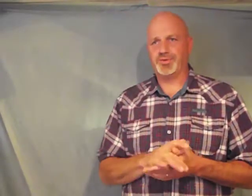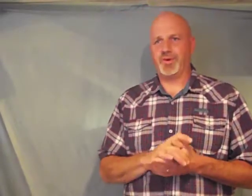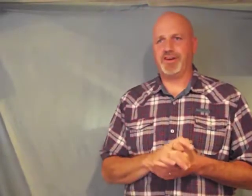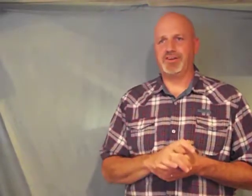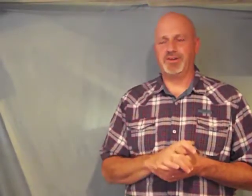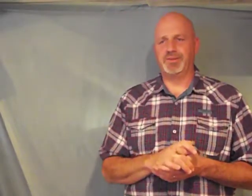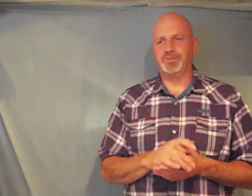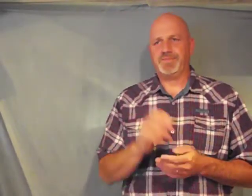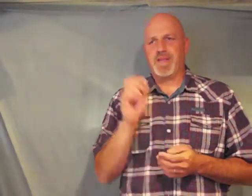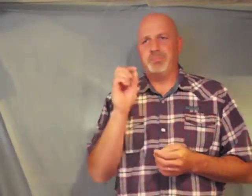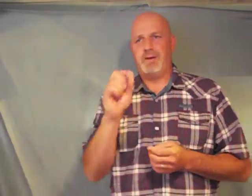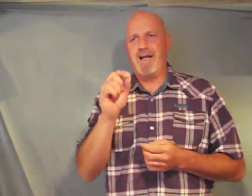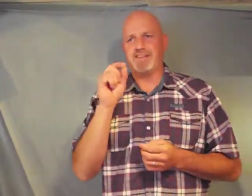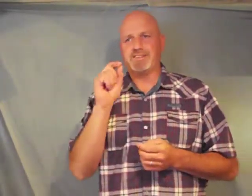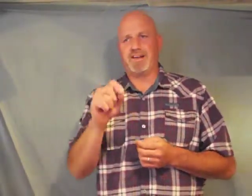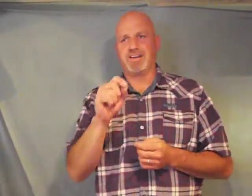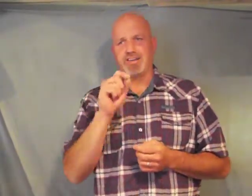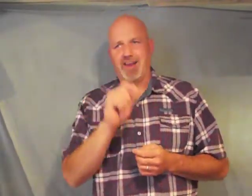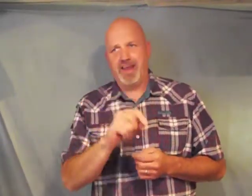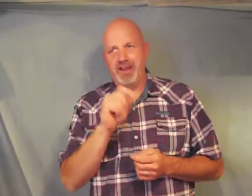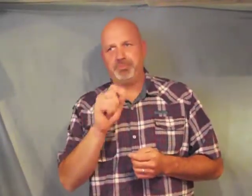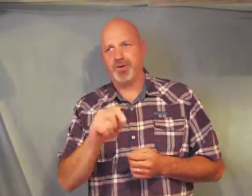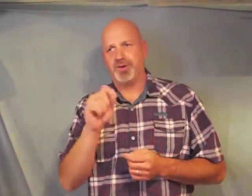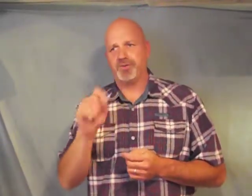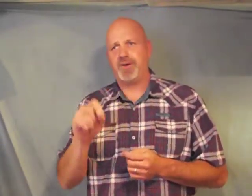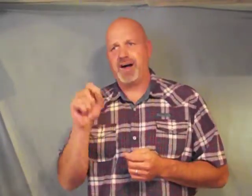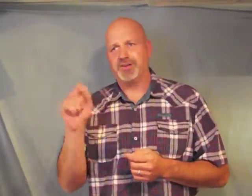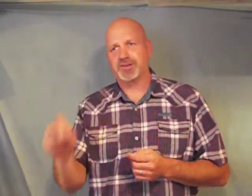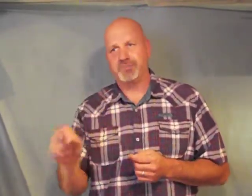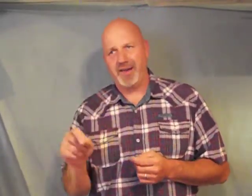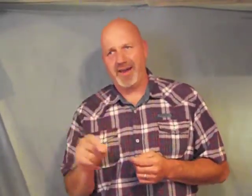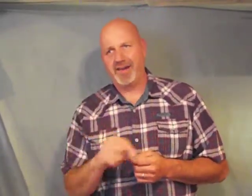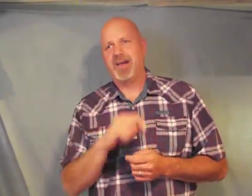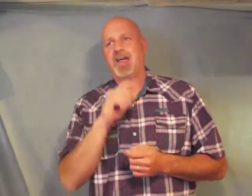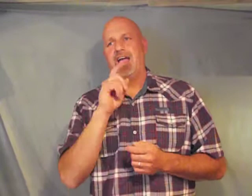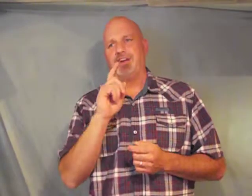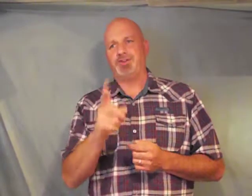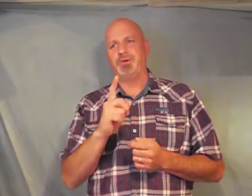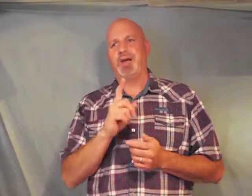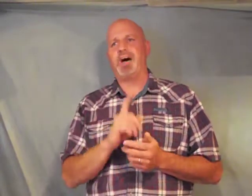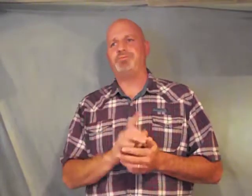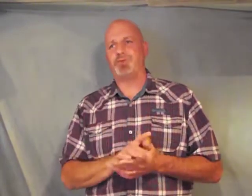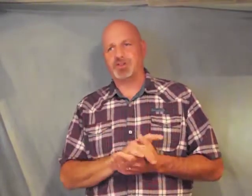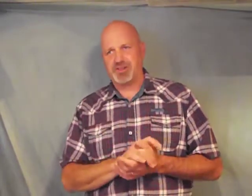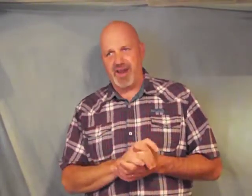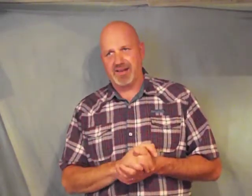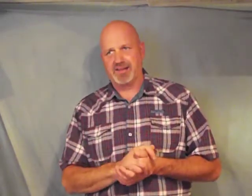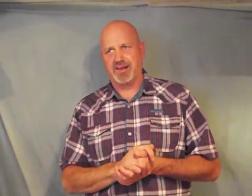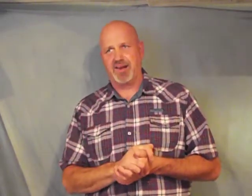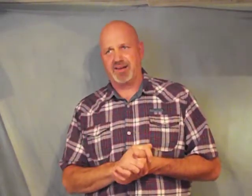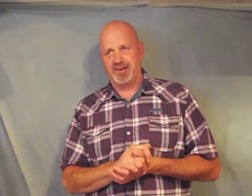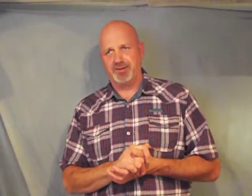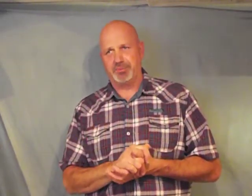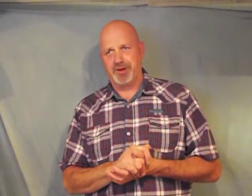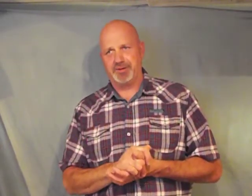22 my son keep your father's command and do not forsake the law of your mother